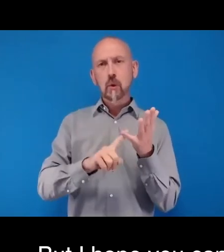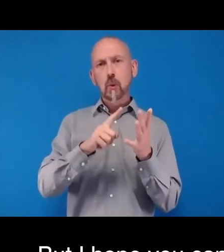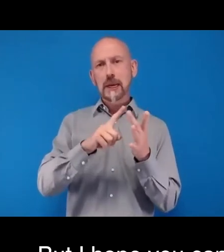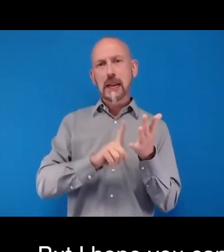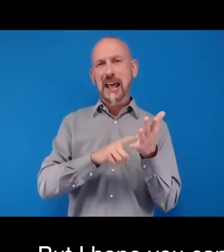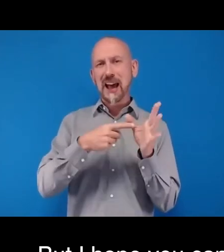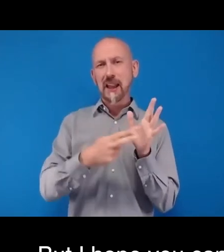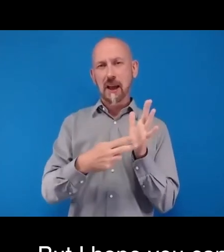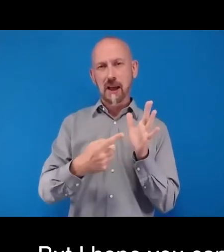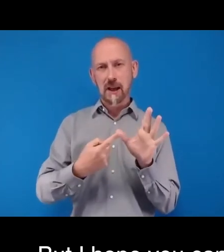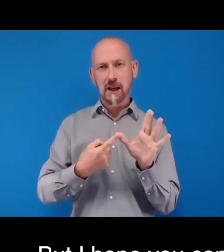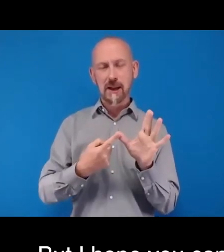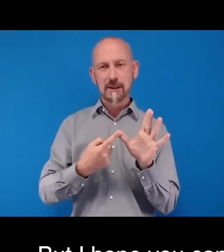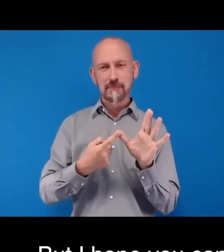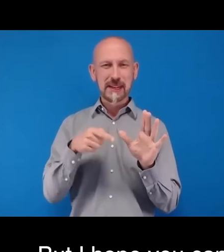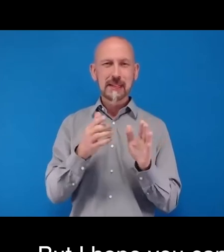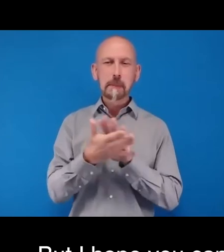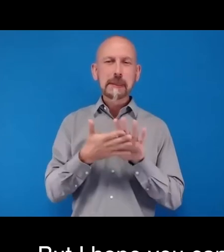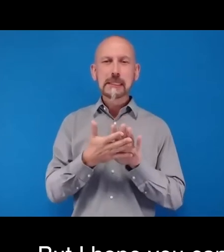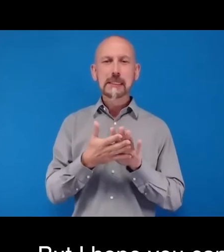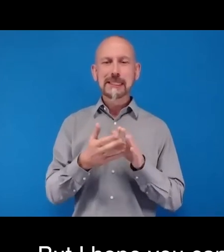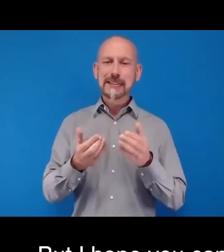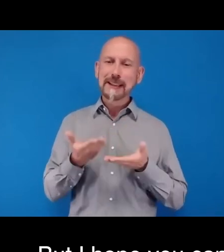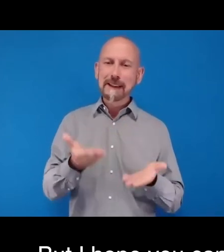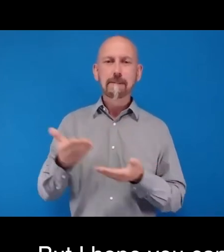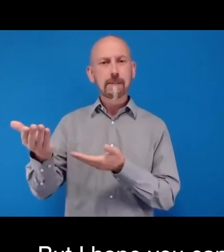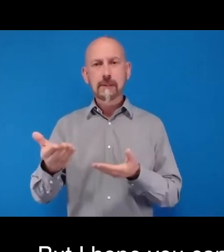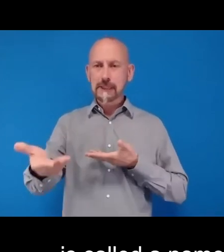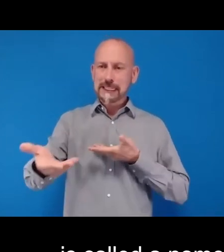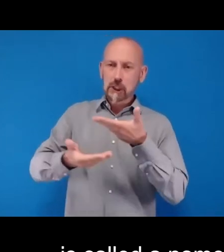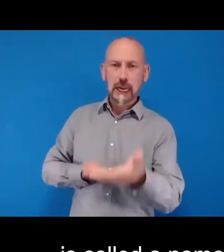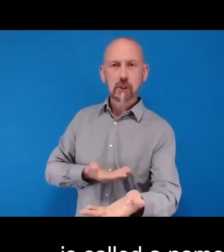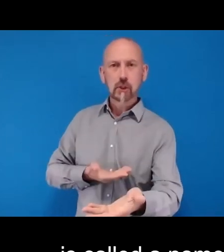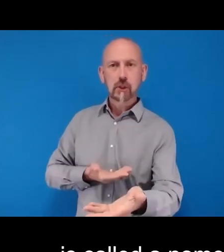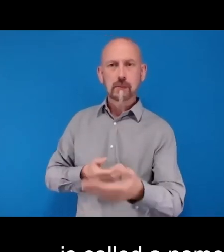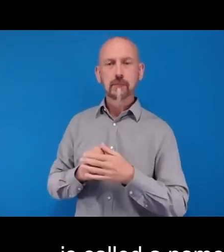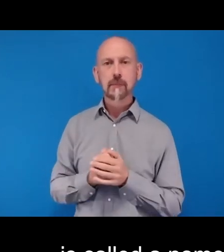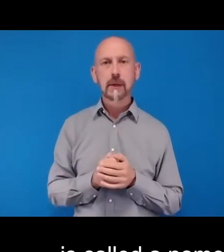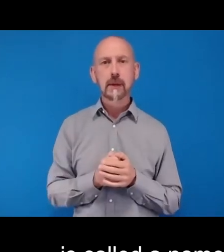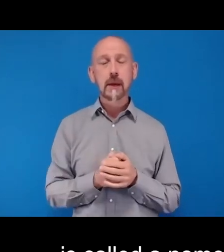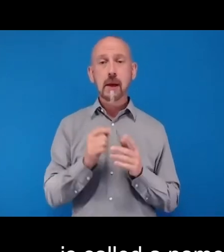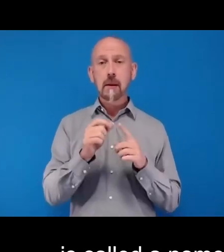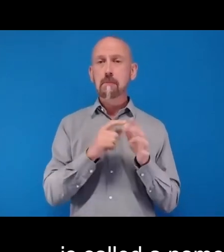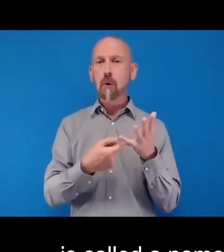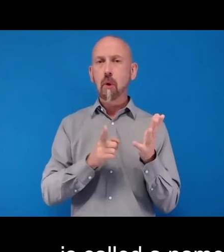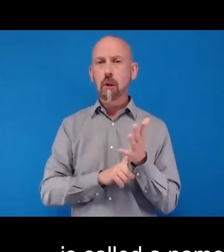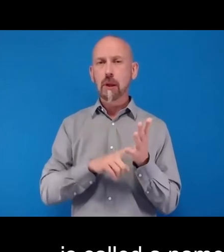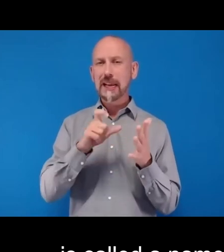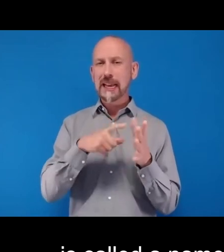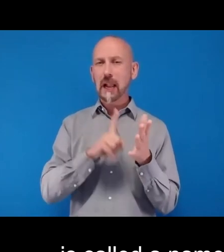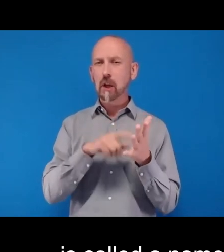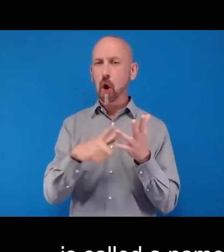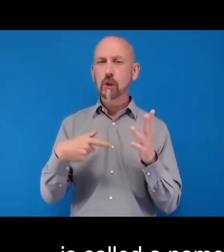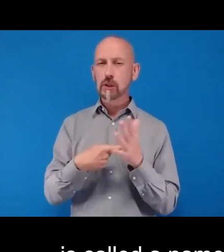to exchange gifts. And the description by Paul Calcott of his painting is, when we